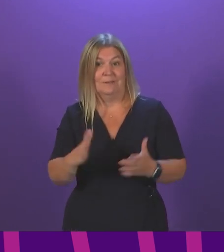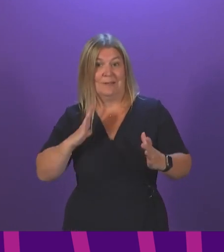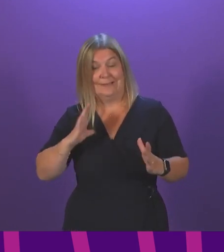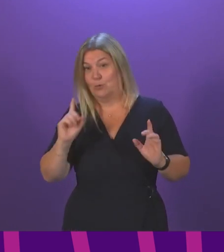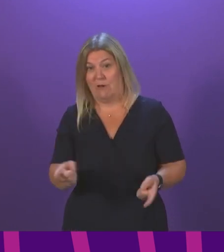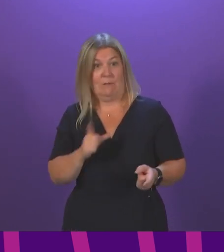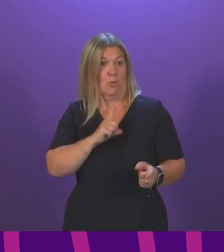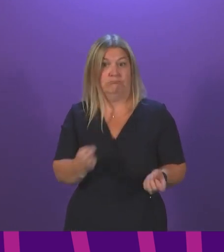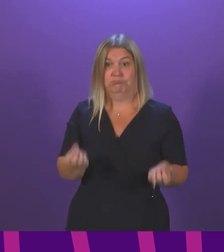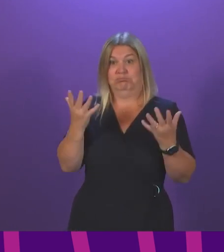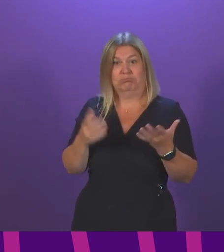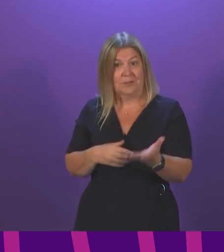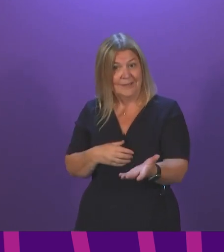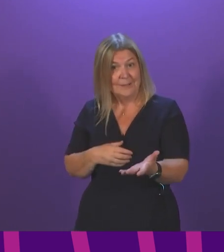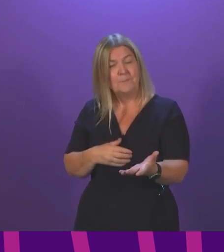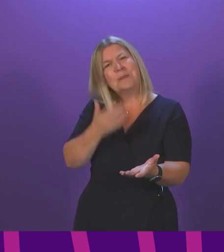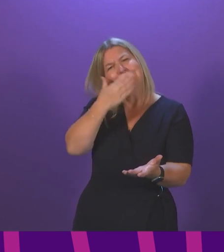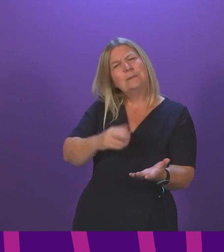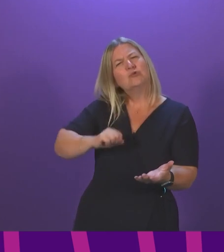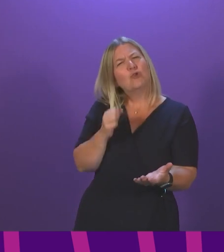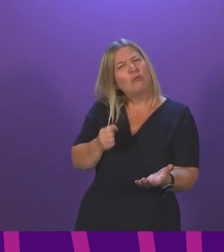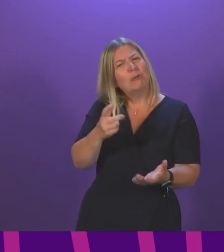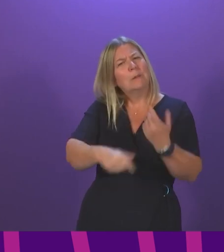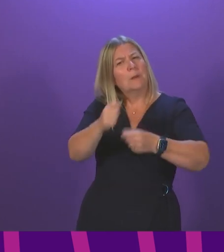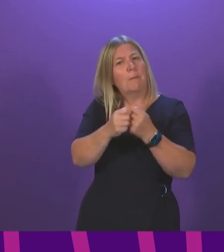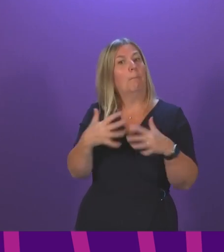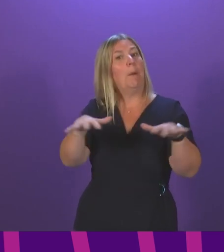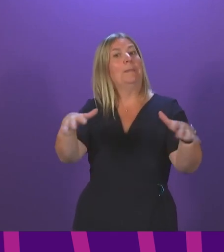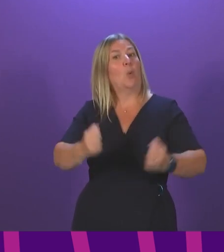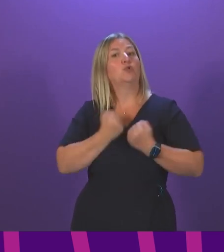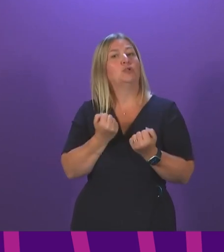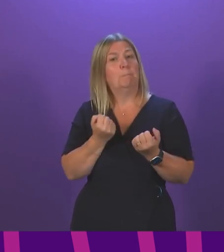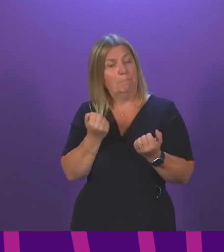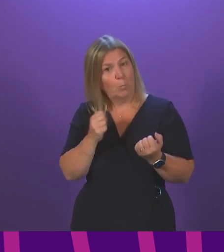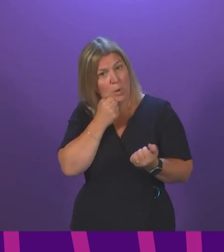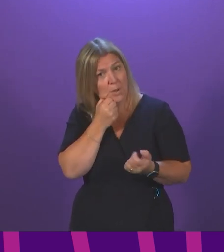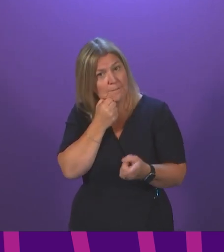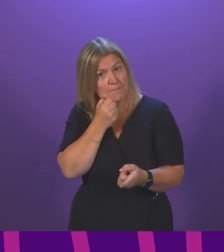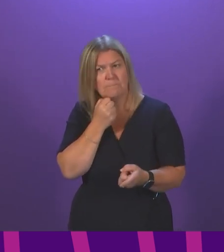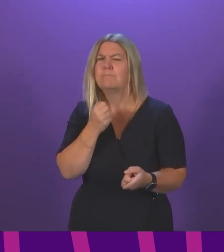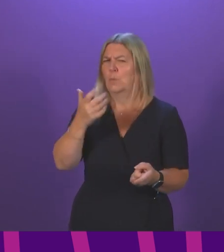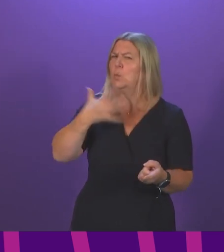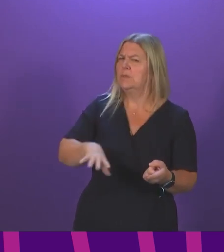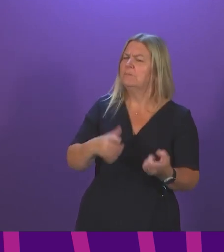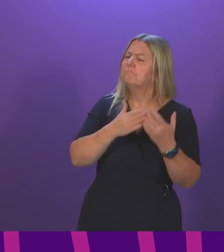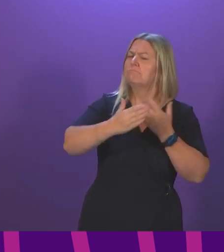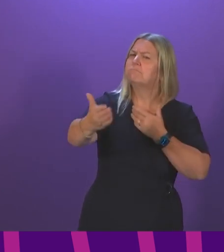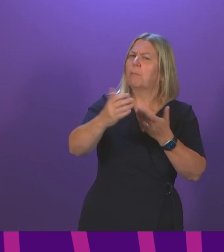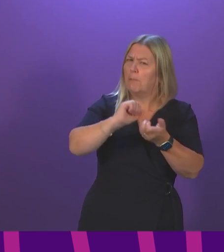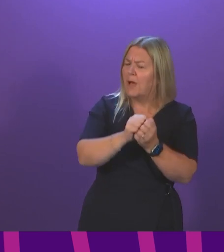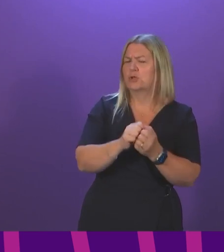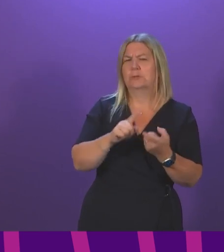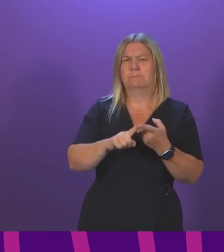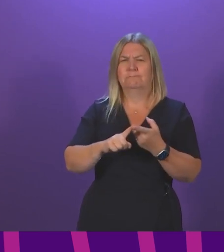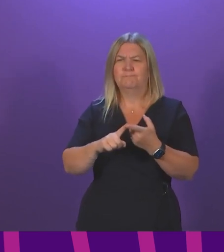that the ScotRail franchise is soon to be transferred into public ownership. It is clear we need a long-term partnership between the workers, passengers